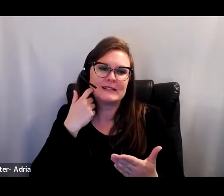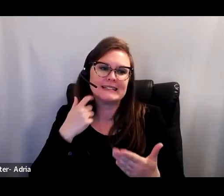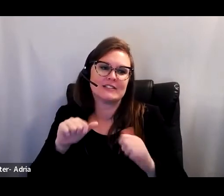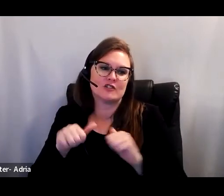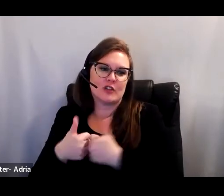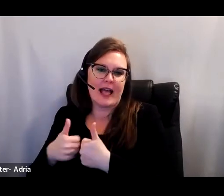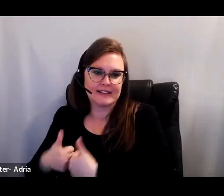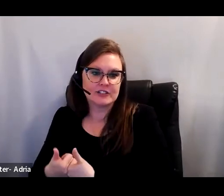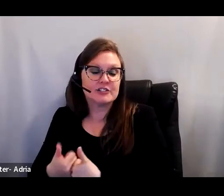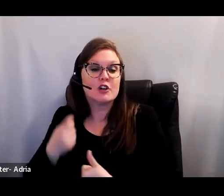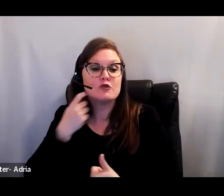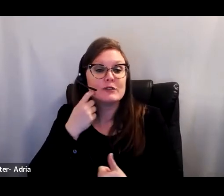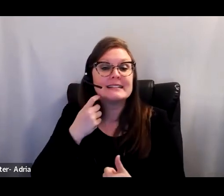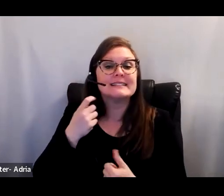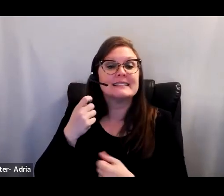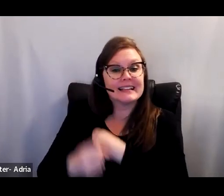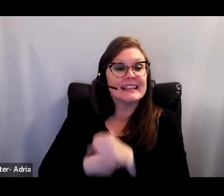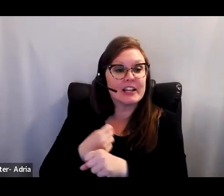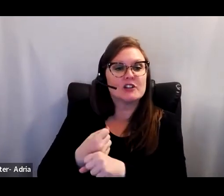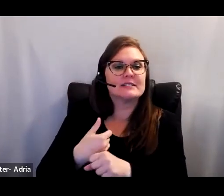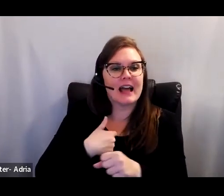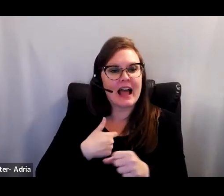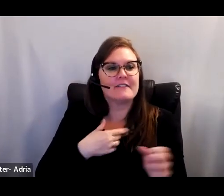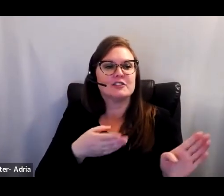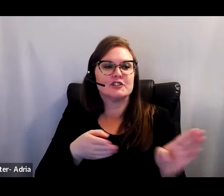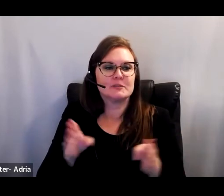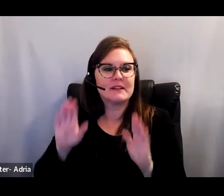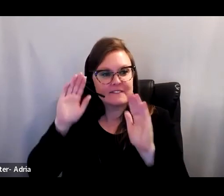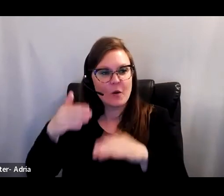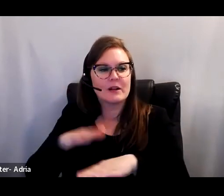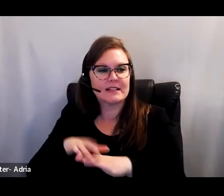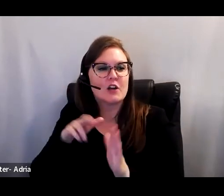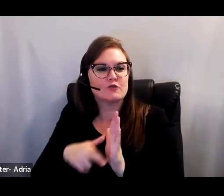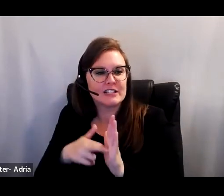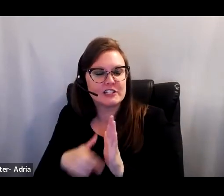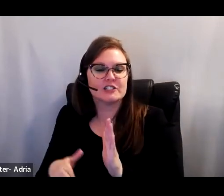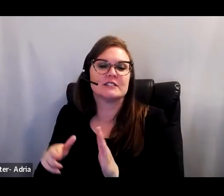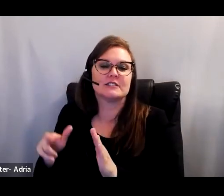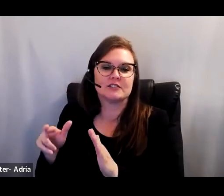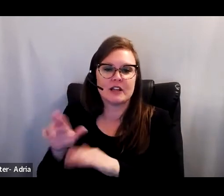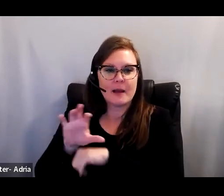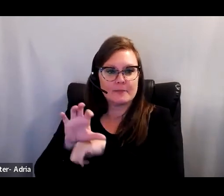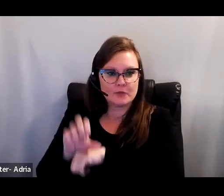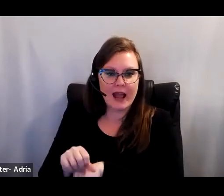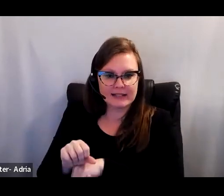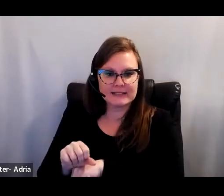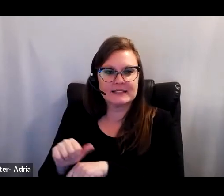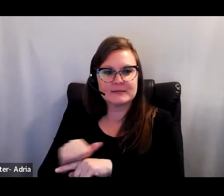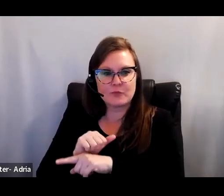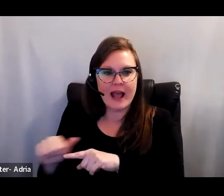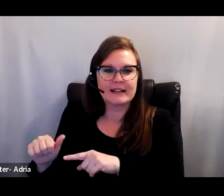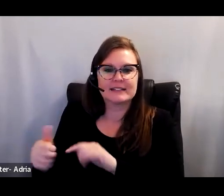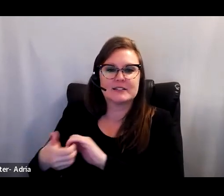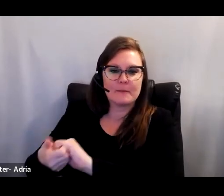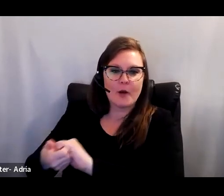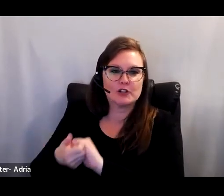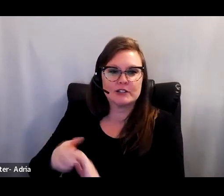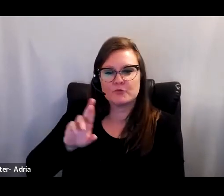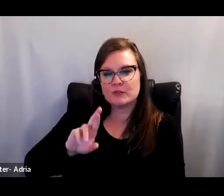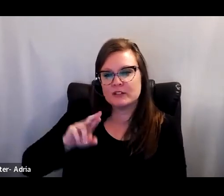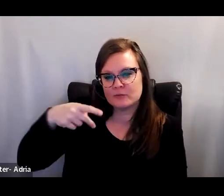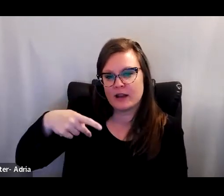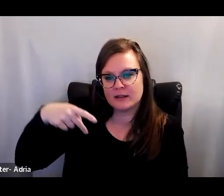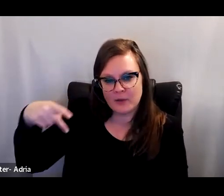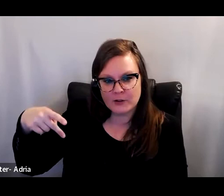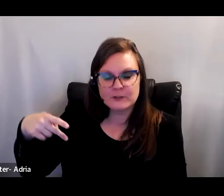In recent years, I've shifted much of my work to the domain of research practice partnerships, which is one form of more engaged research. There is a growing